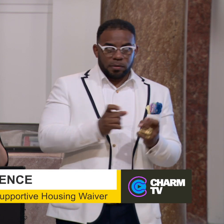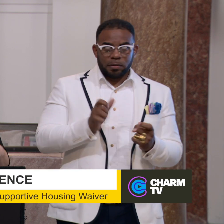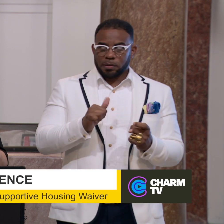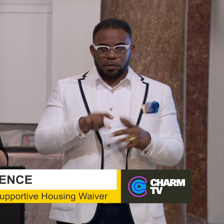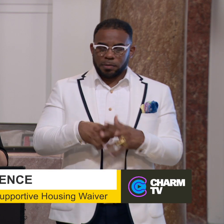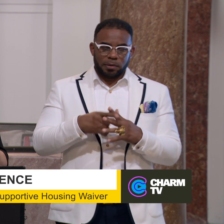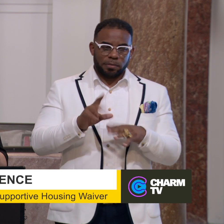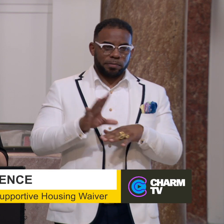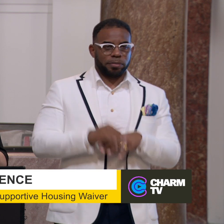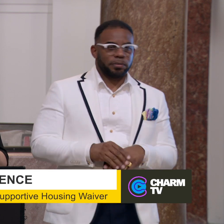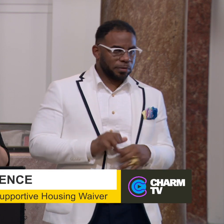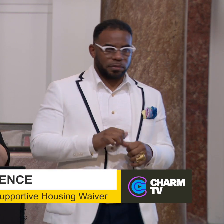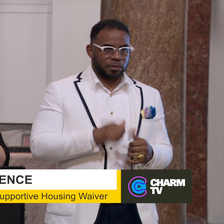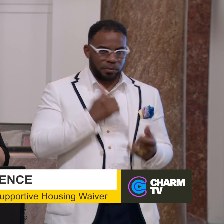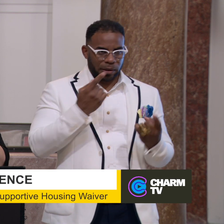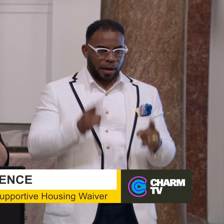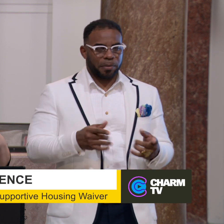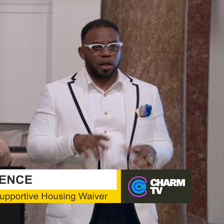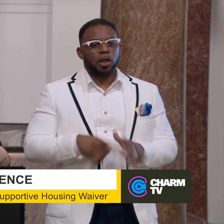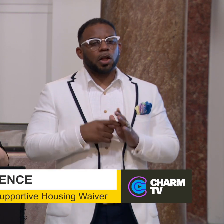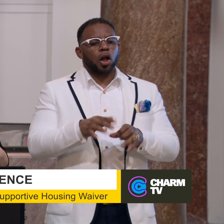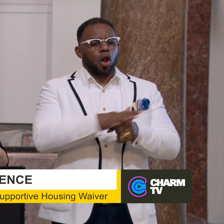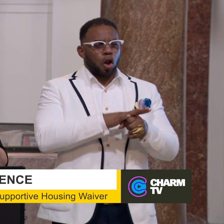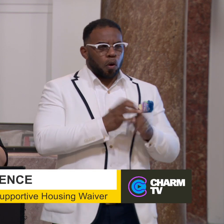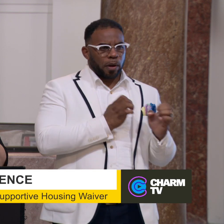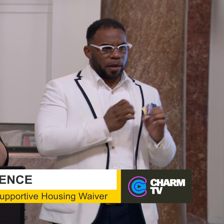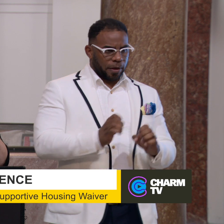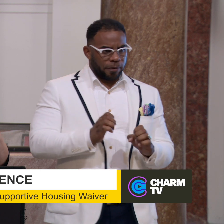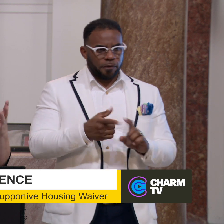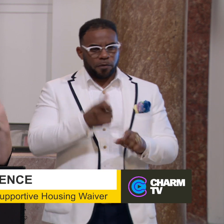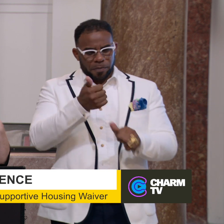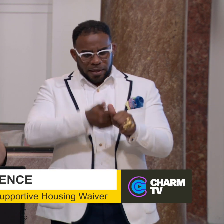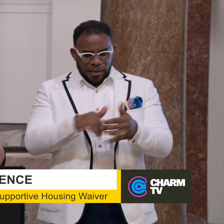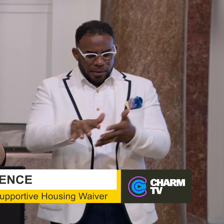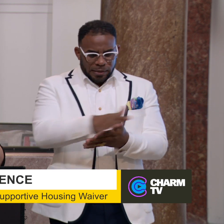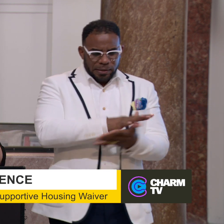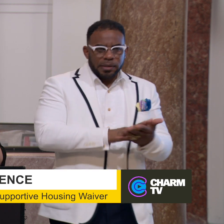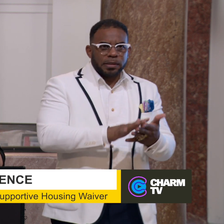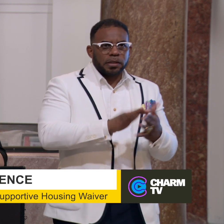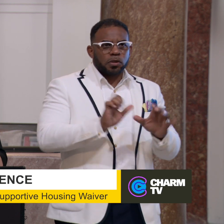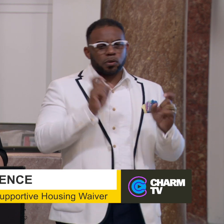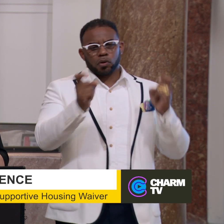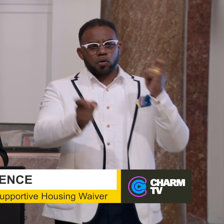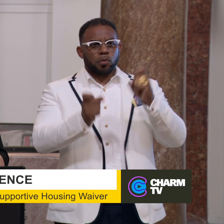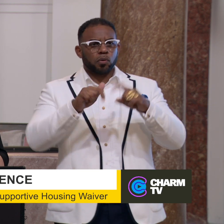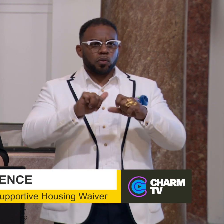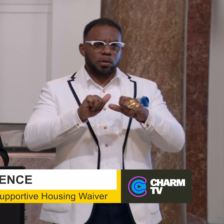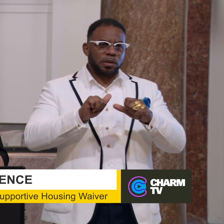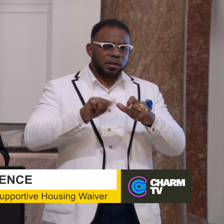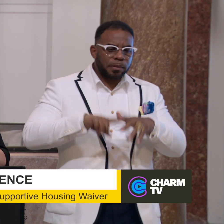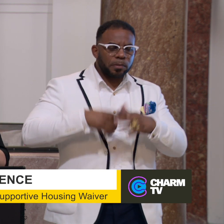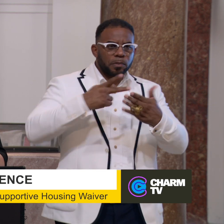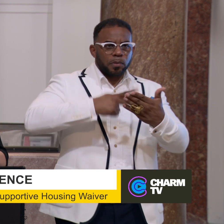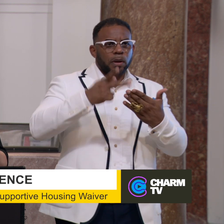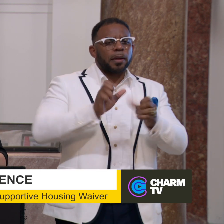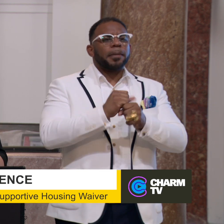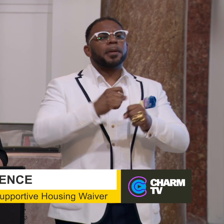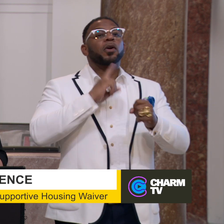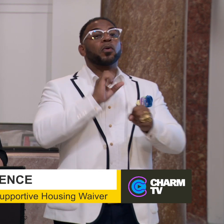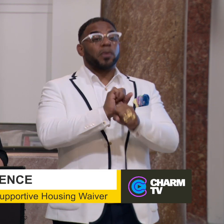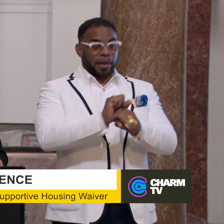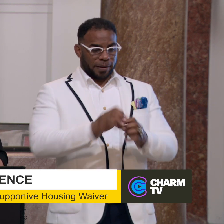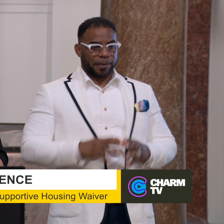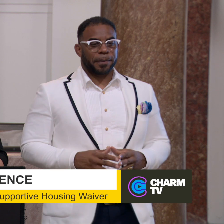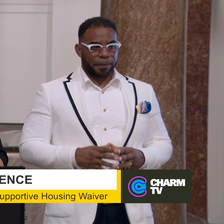this pilot would not have happened. It took local effort from each of these entities to contribute towards this initiative to make it a